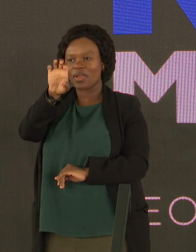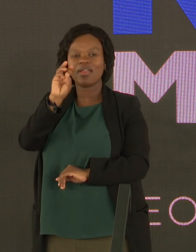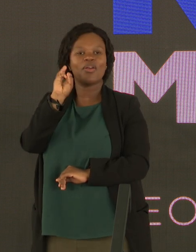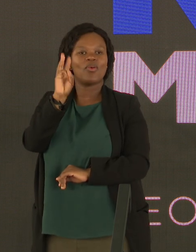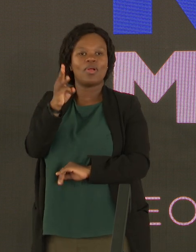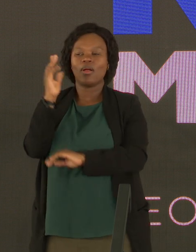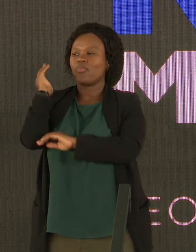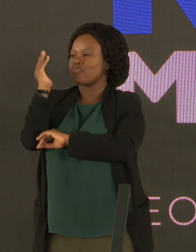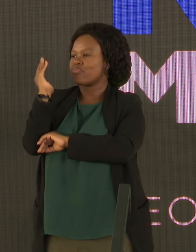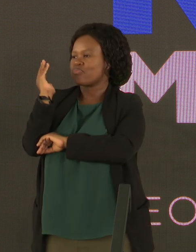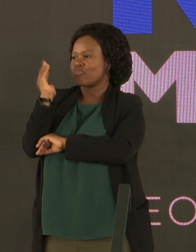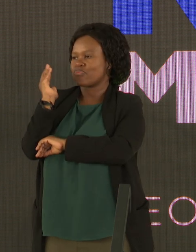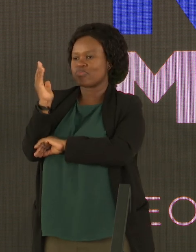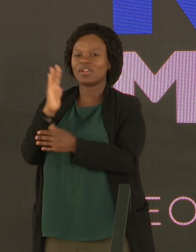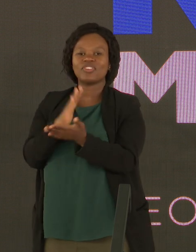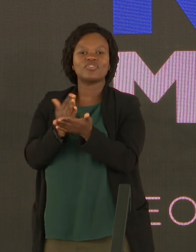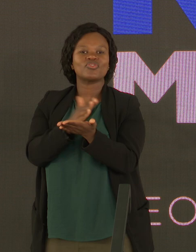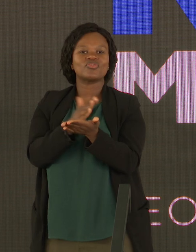words.